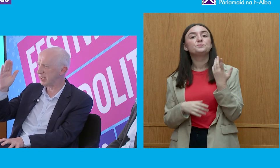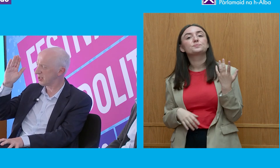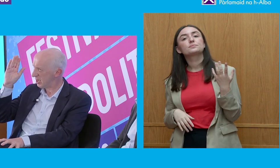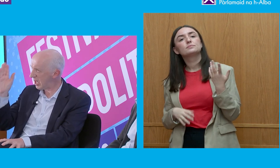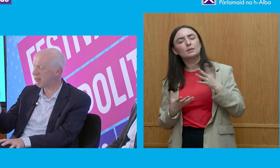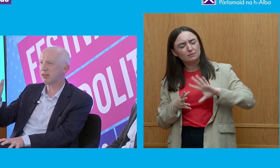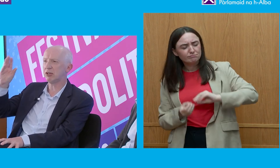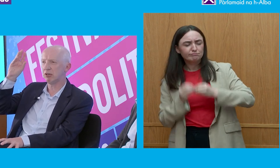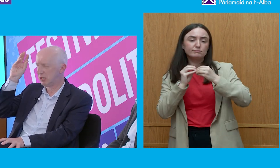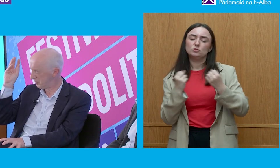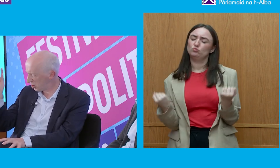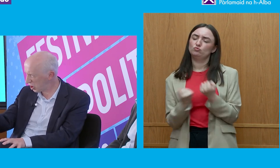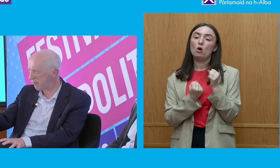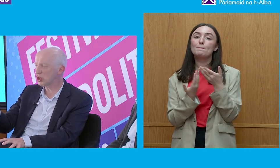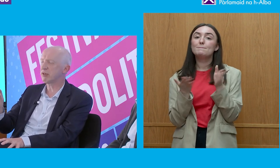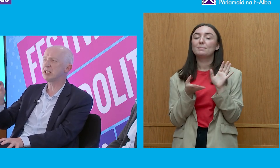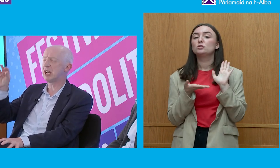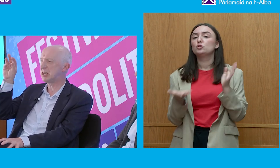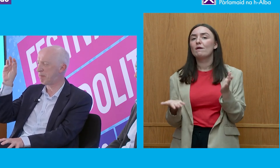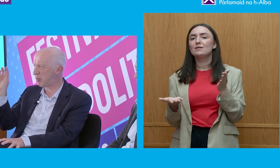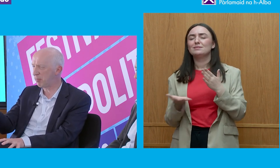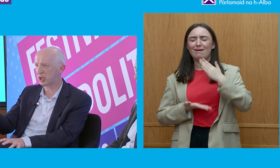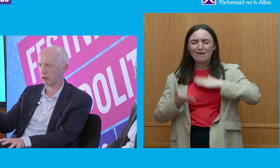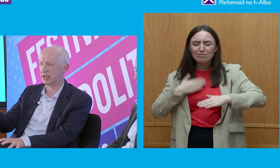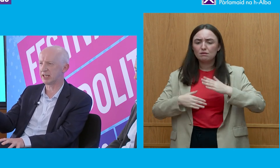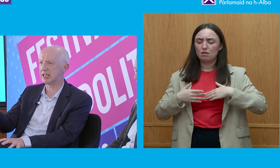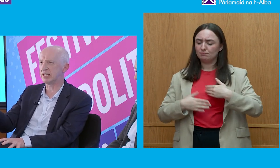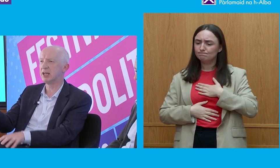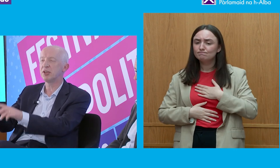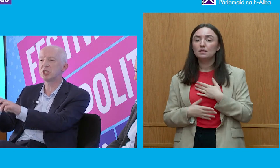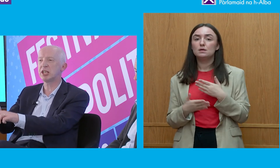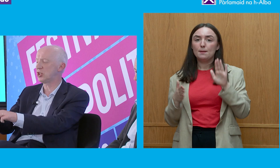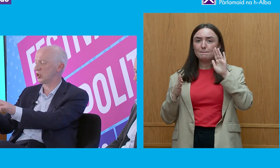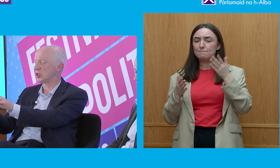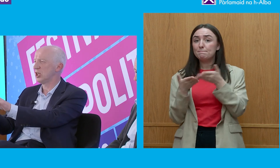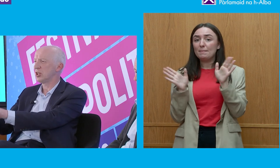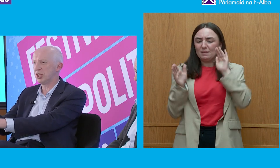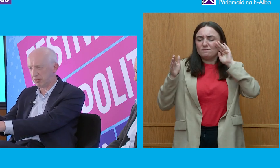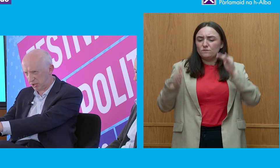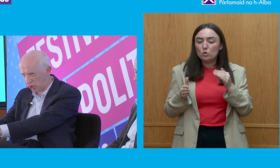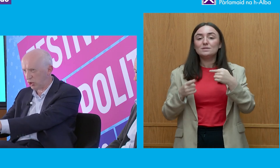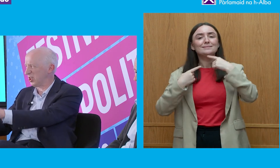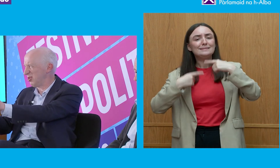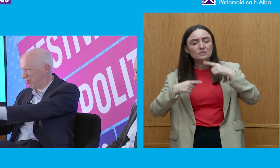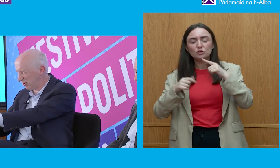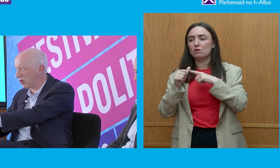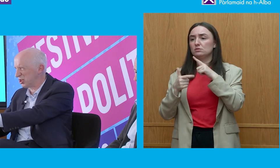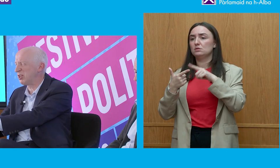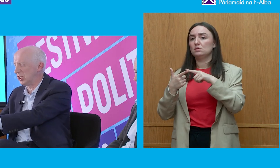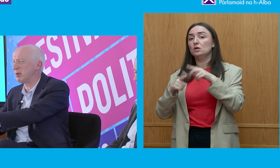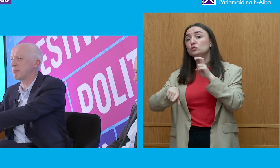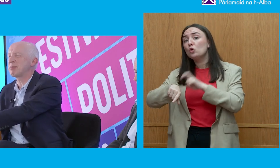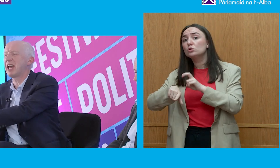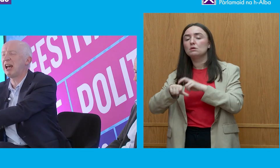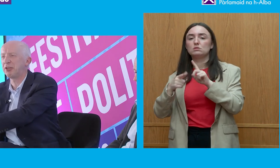service ethical service orientated public orientated the teachers the the doctors not the